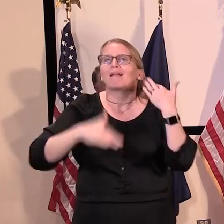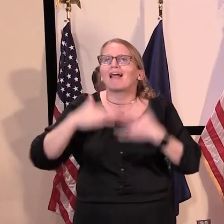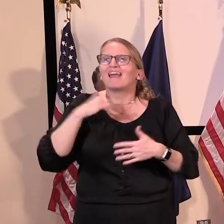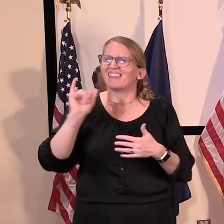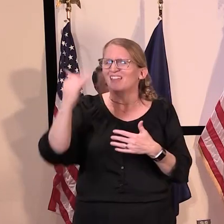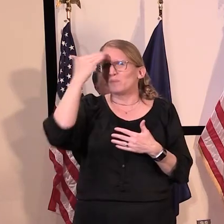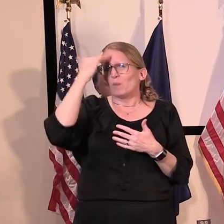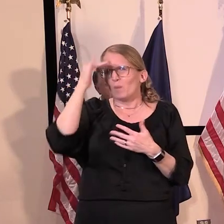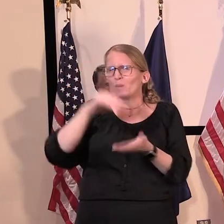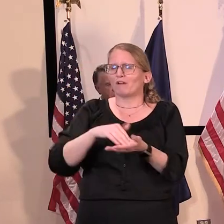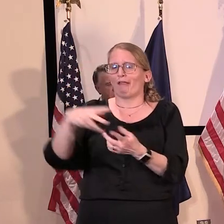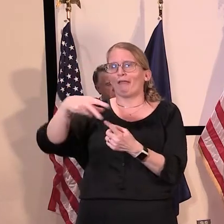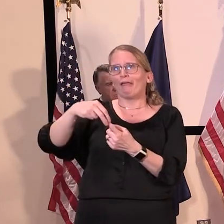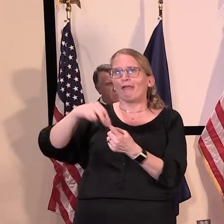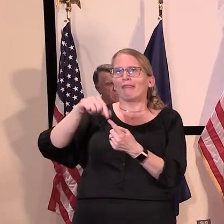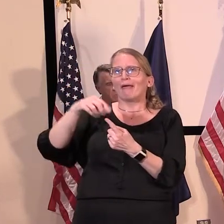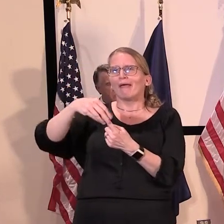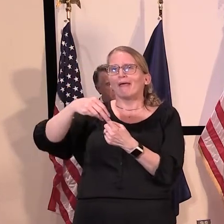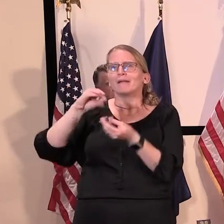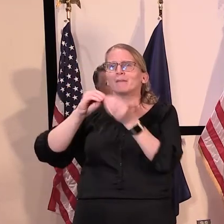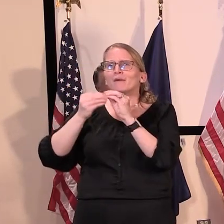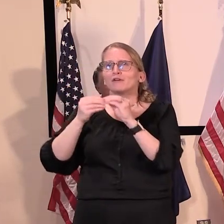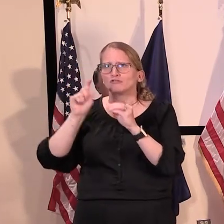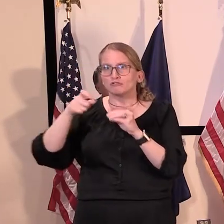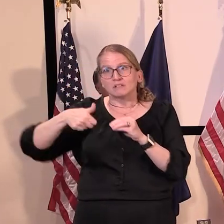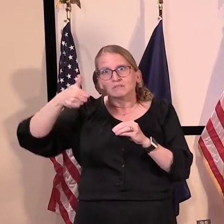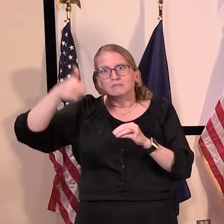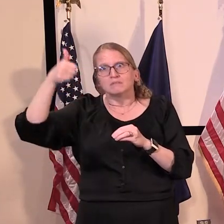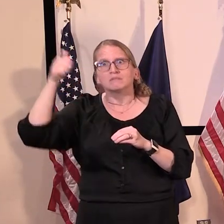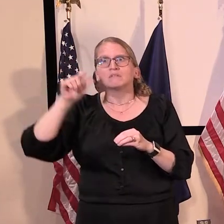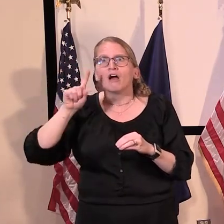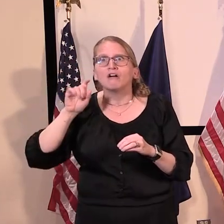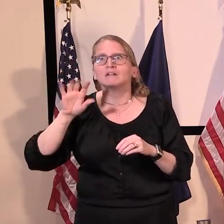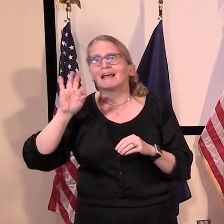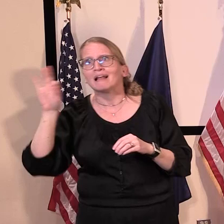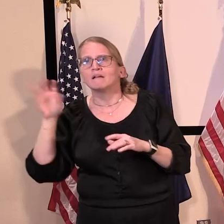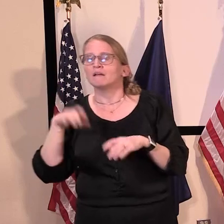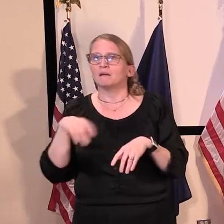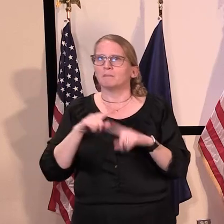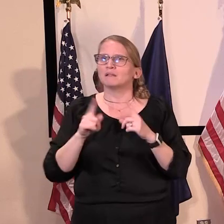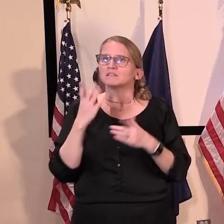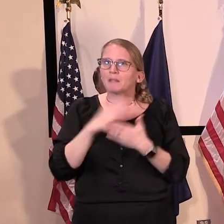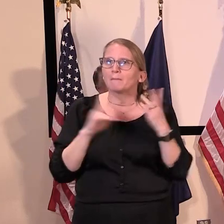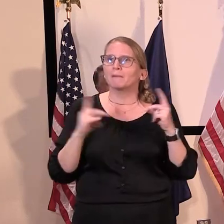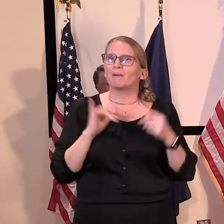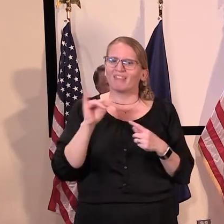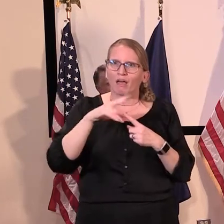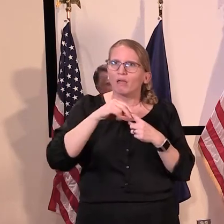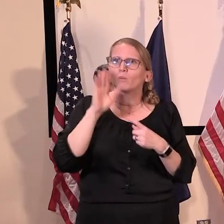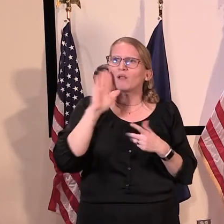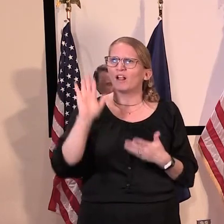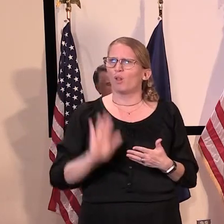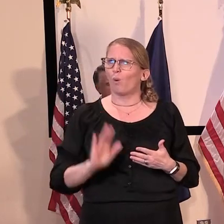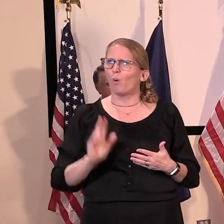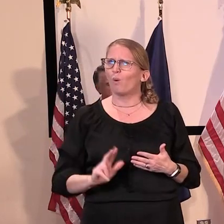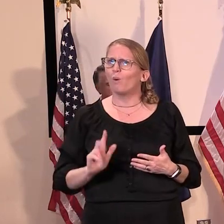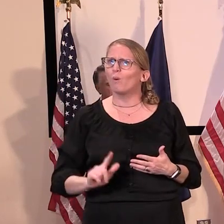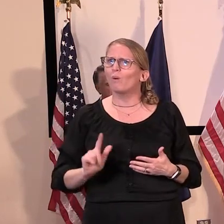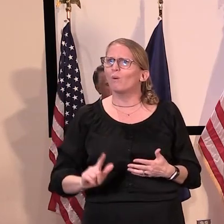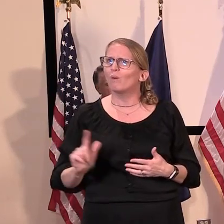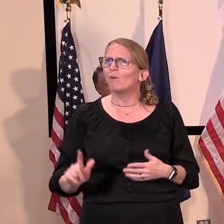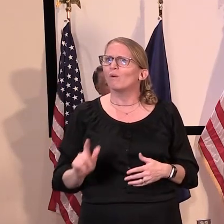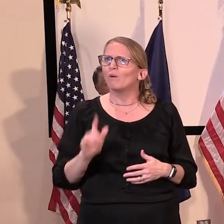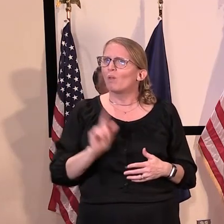perhaps understanding how well someone's oxygenation is going early on can be useful, uh, and